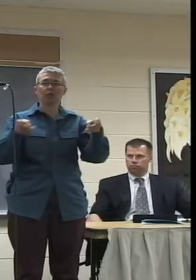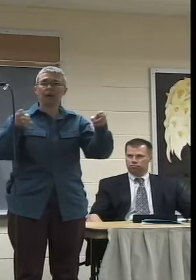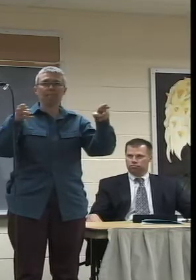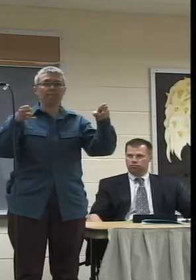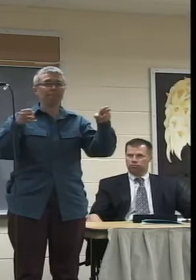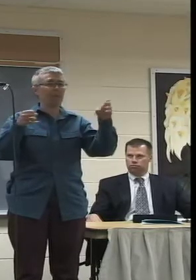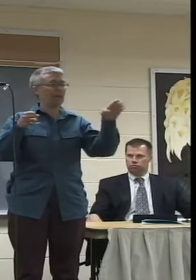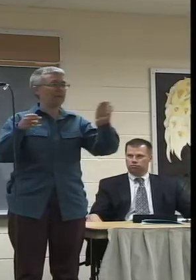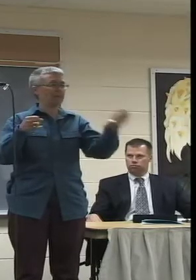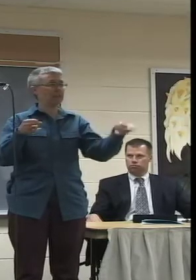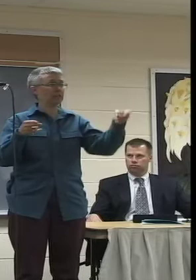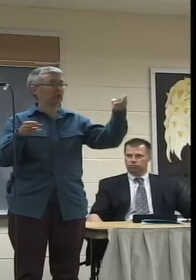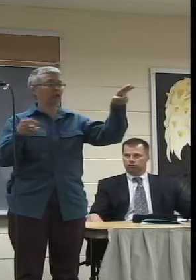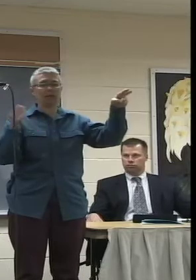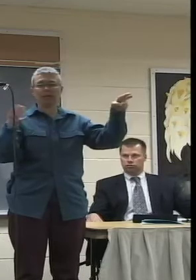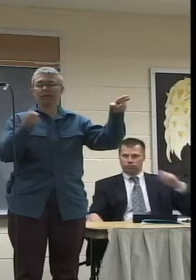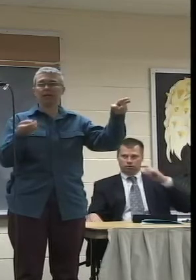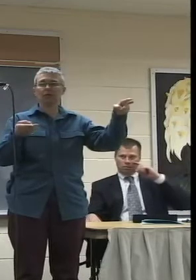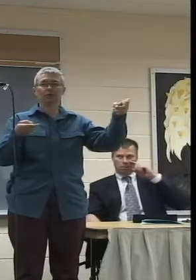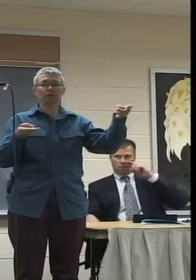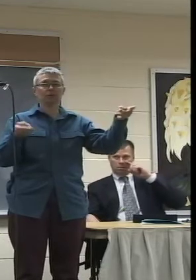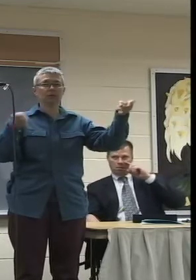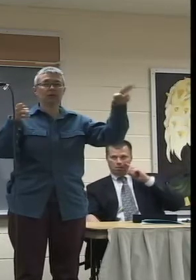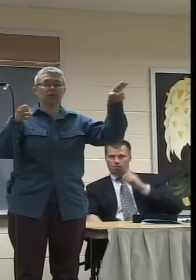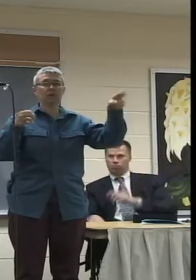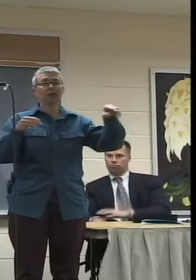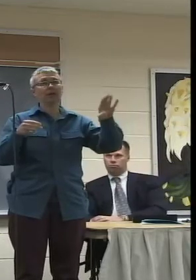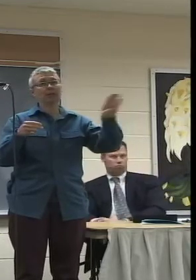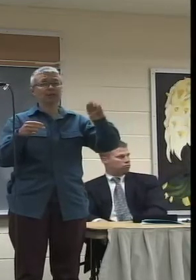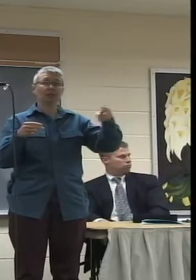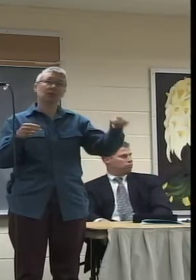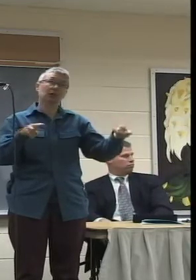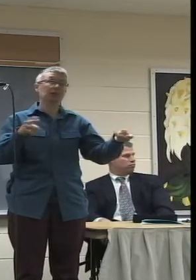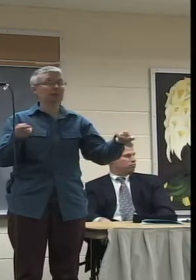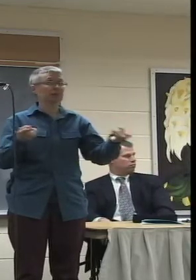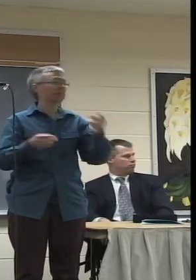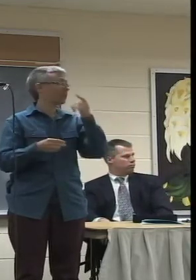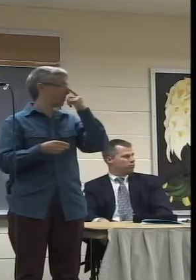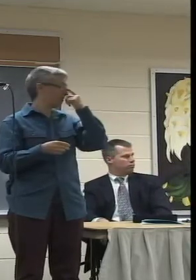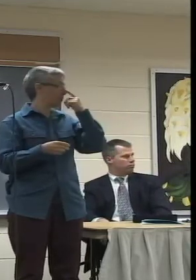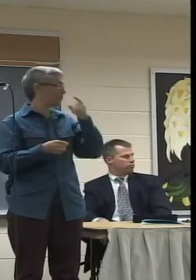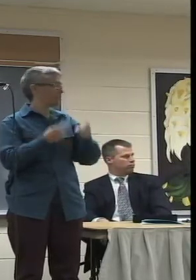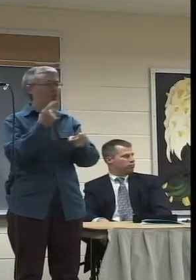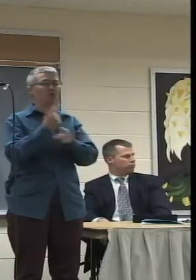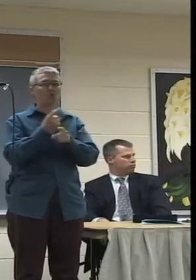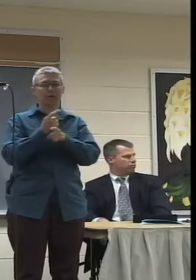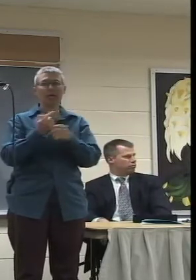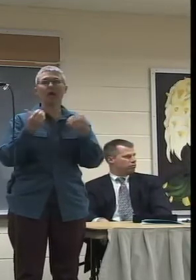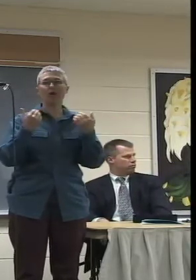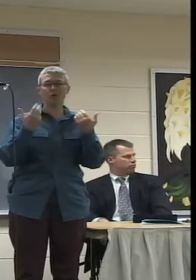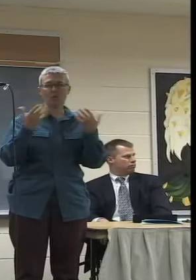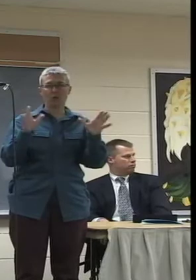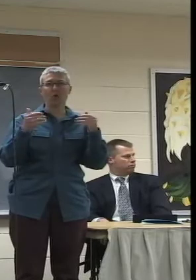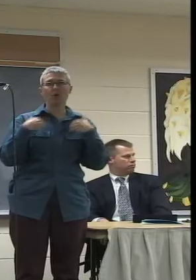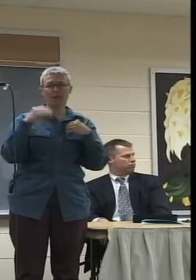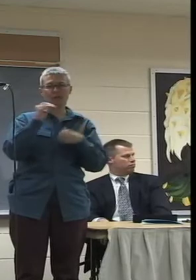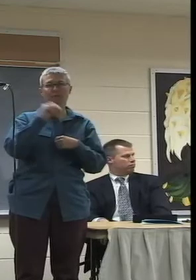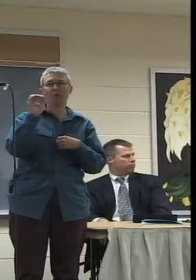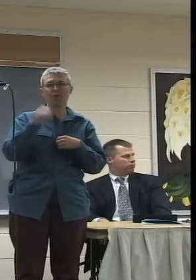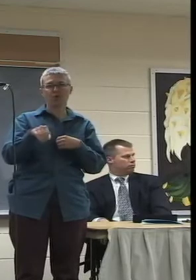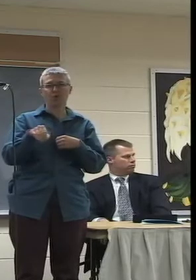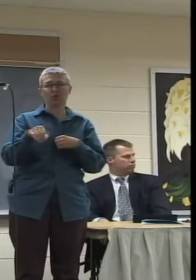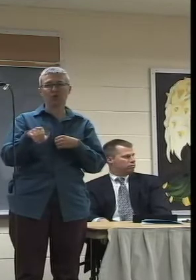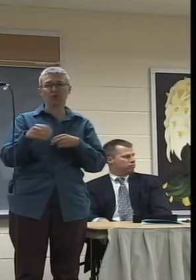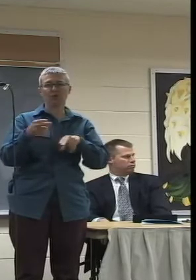up, income goes up, if the business goes down. Right now we have proportional increases because it is a flat percentage.